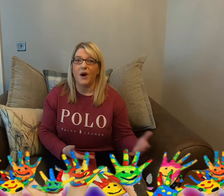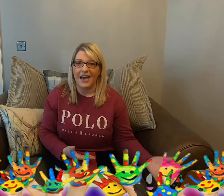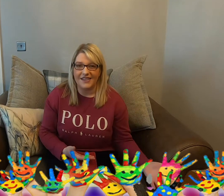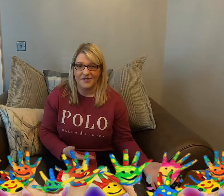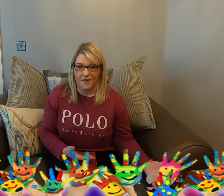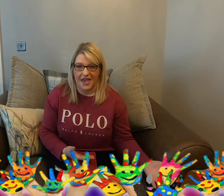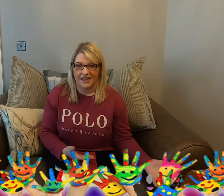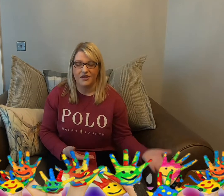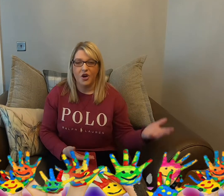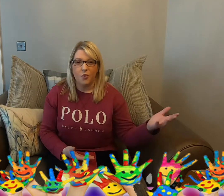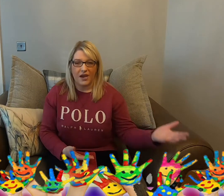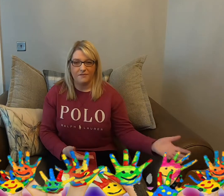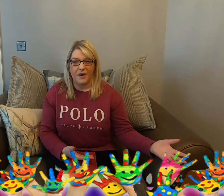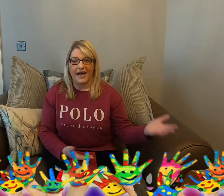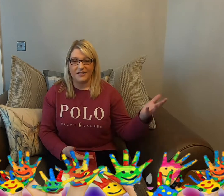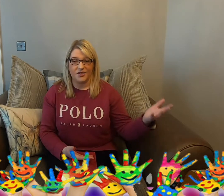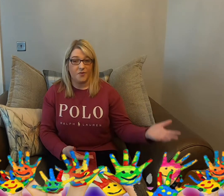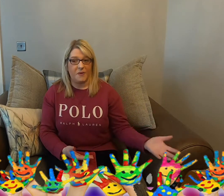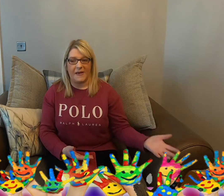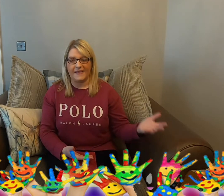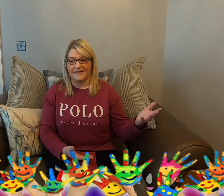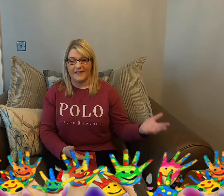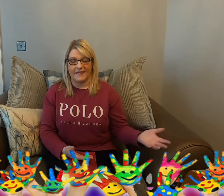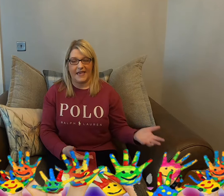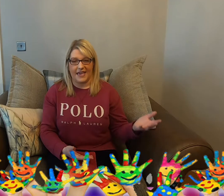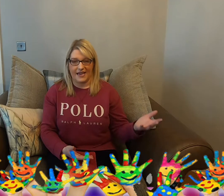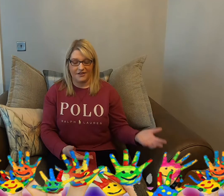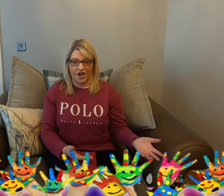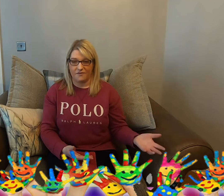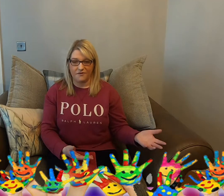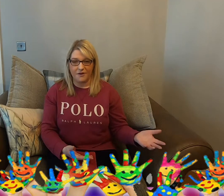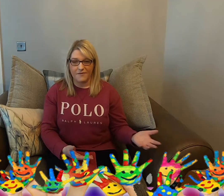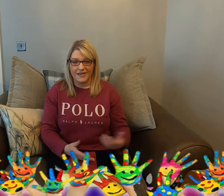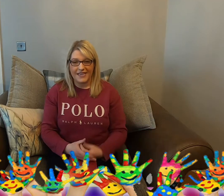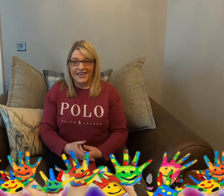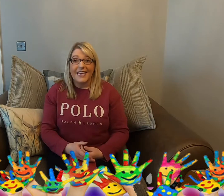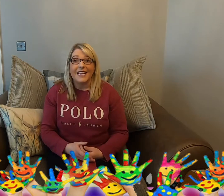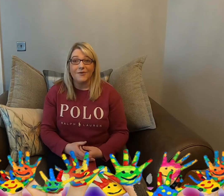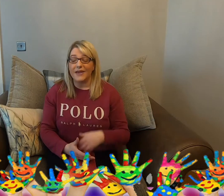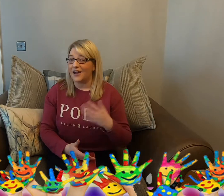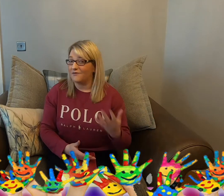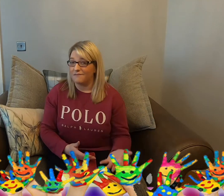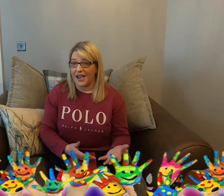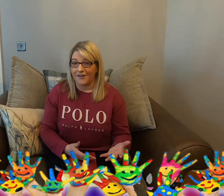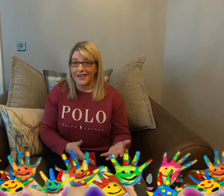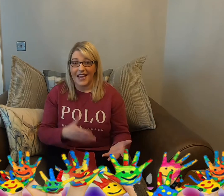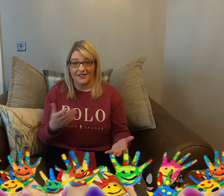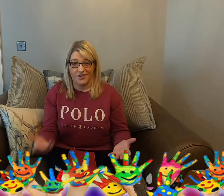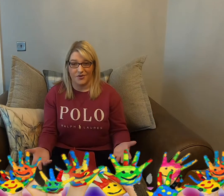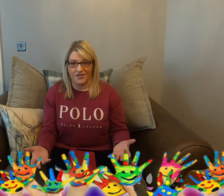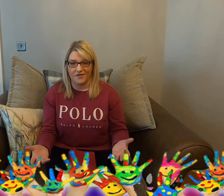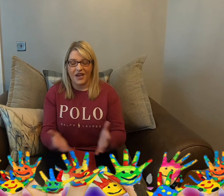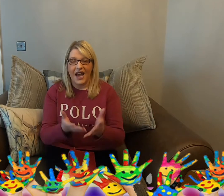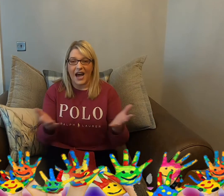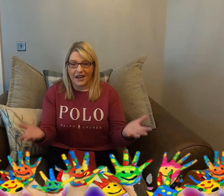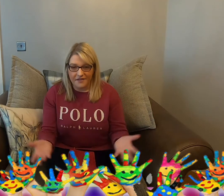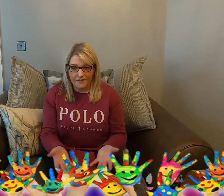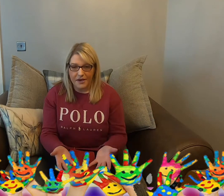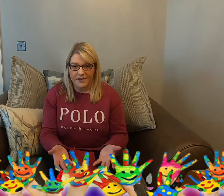wise men went back to the place that they had come from? Here we have Mary and Joseph and the baby